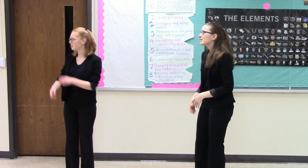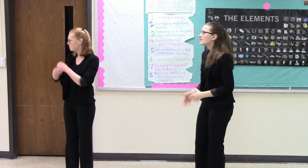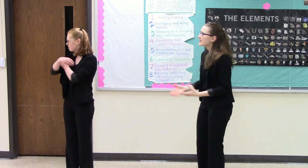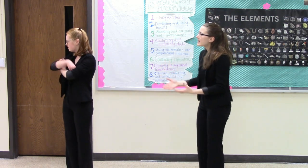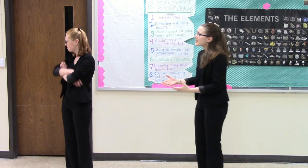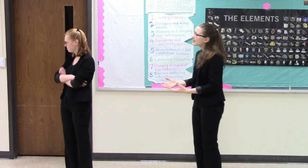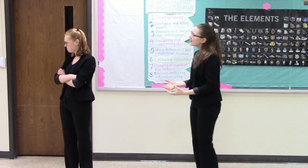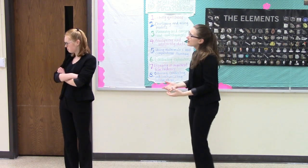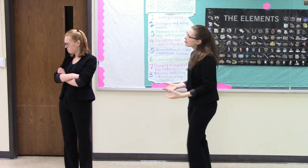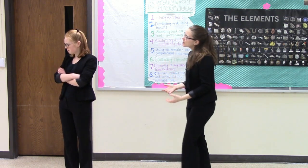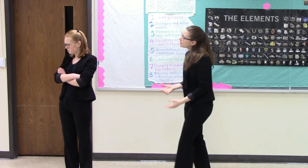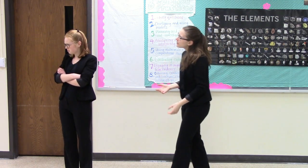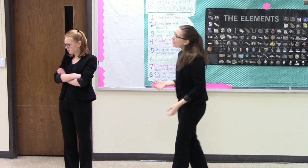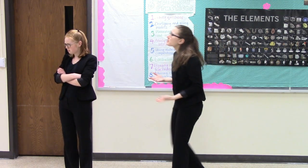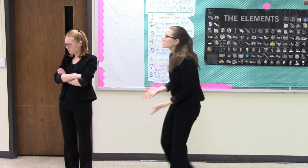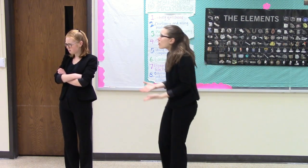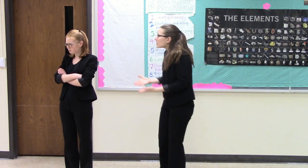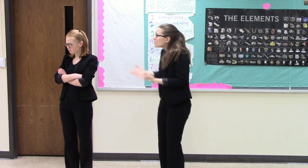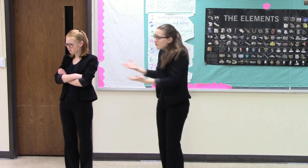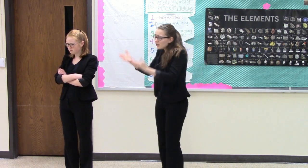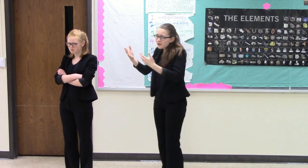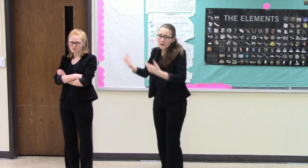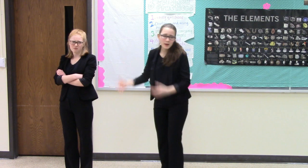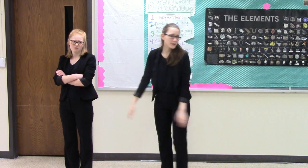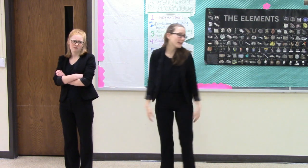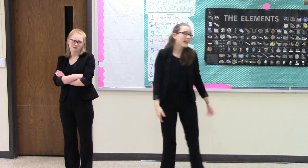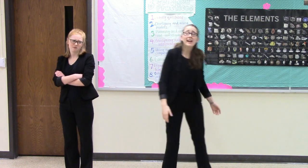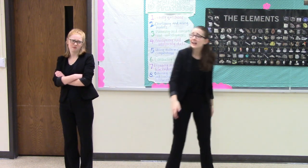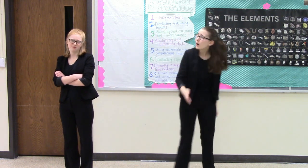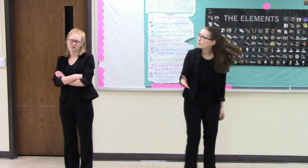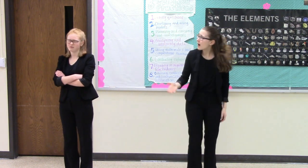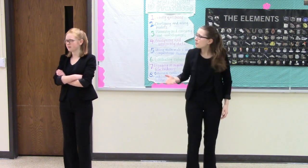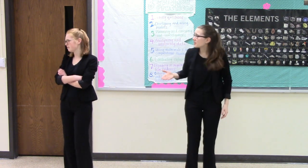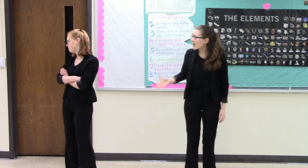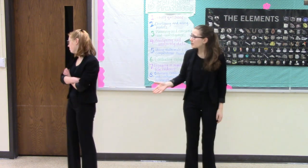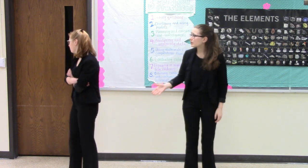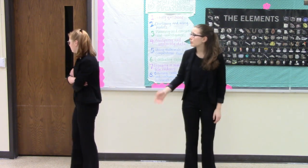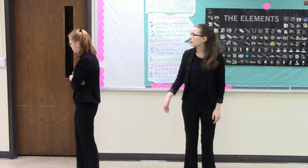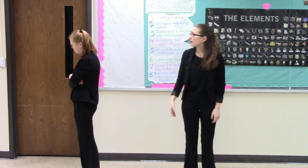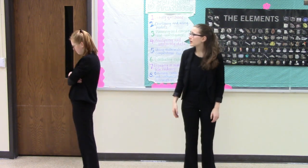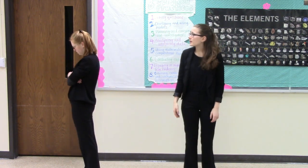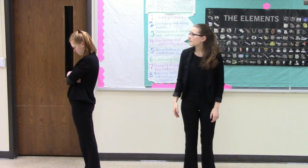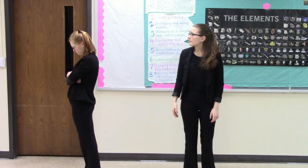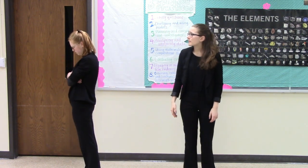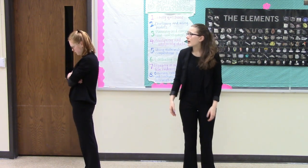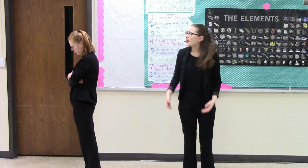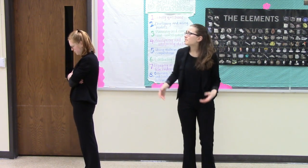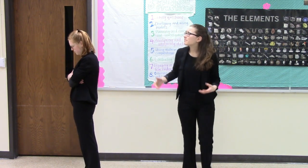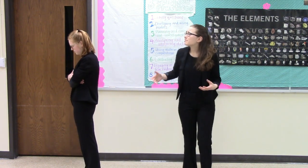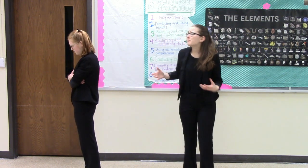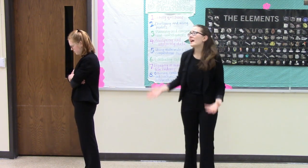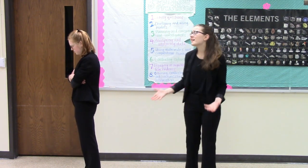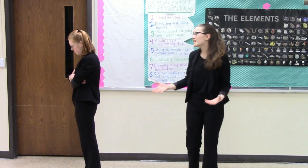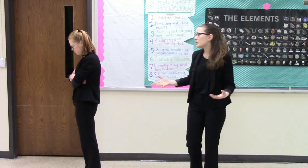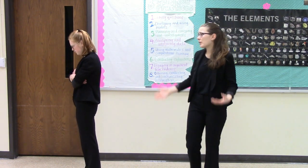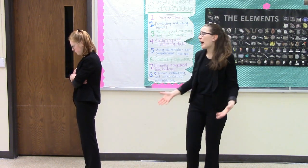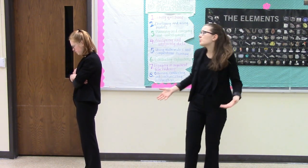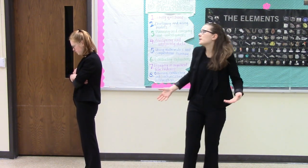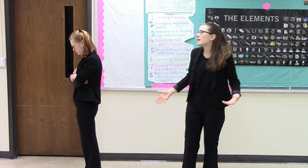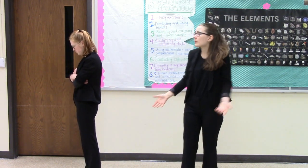Stacy, I'm sorry you feel that way, but I can't help Mom without you. I'm begging you to help me. Can